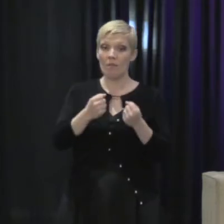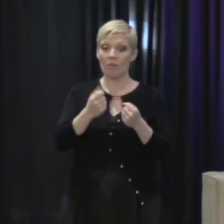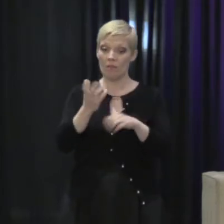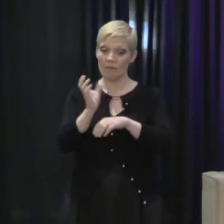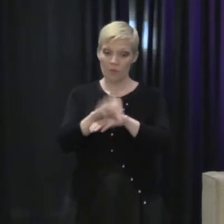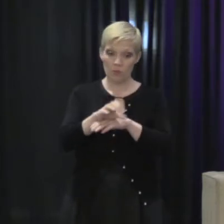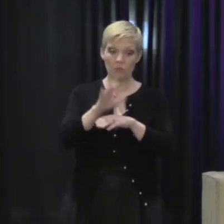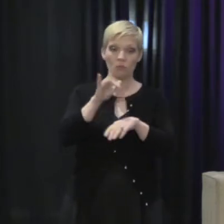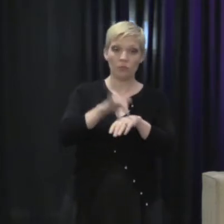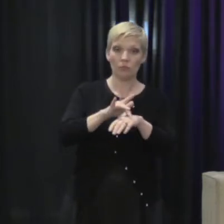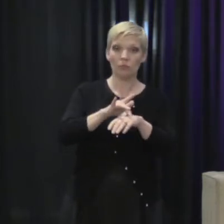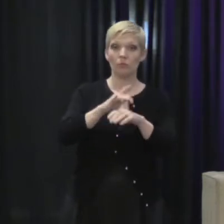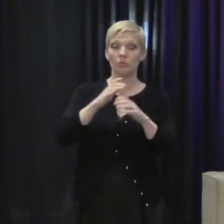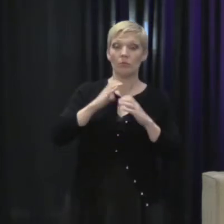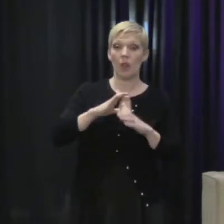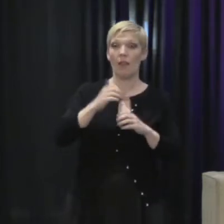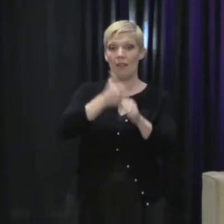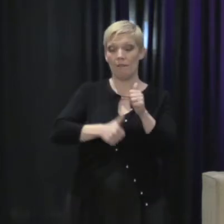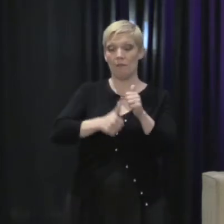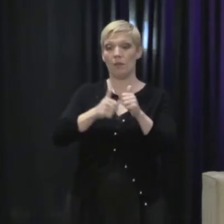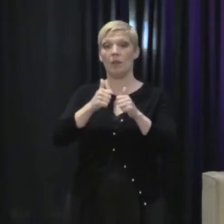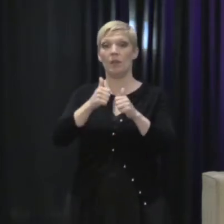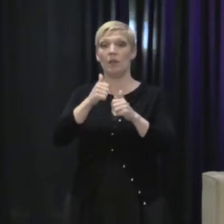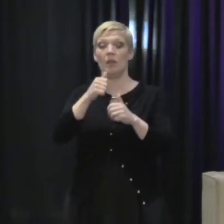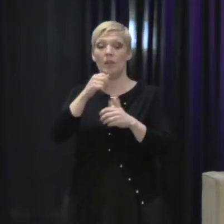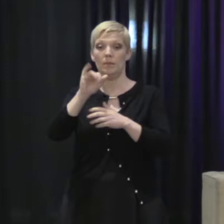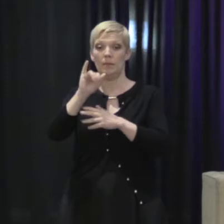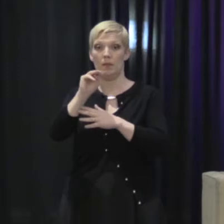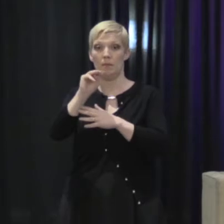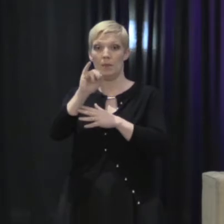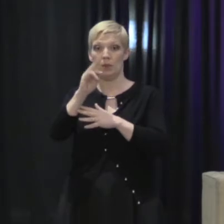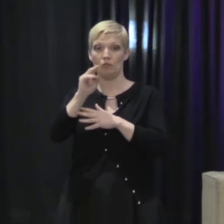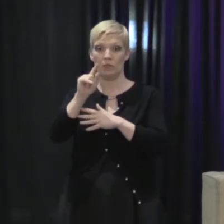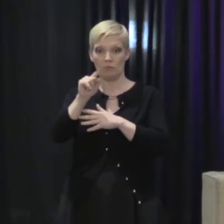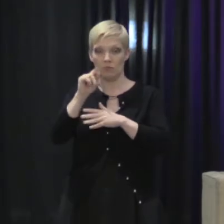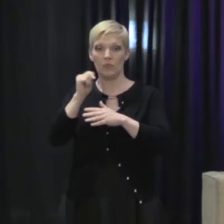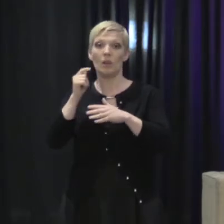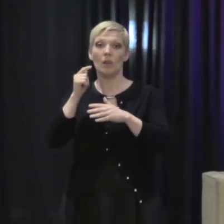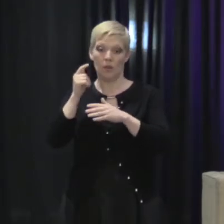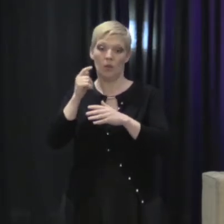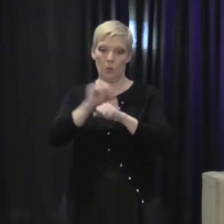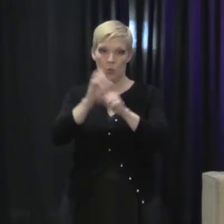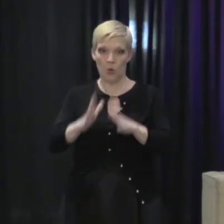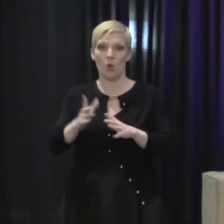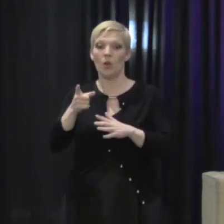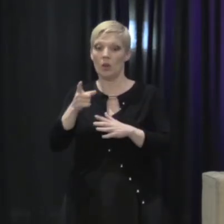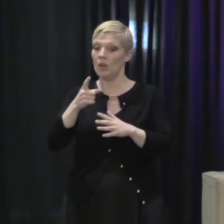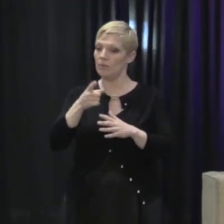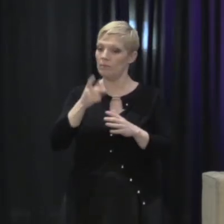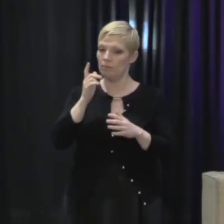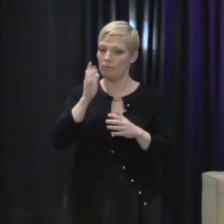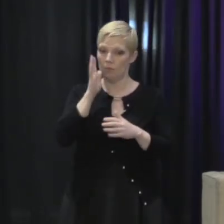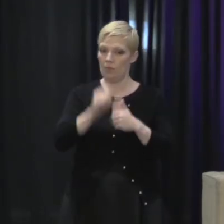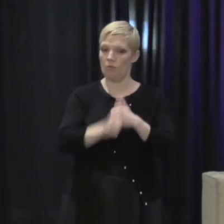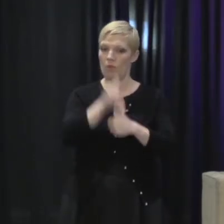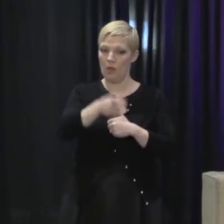by a client, every immigrant woman silenced by the threat of her undocumented status being reported in